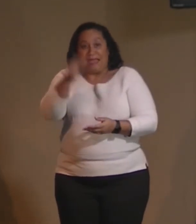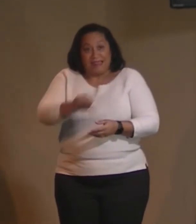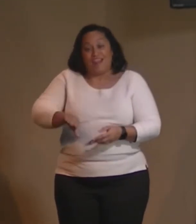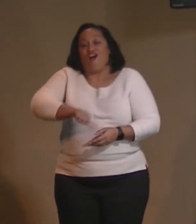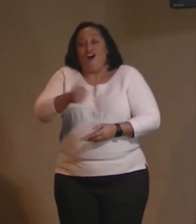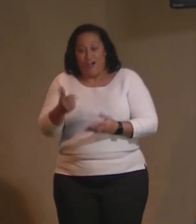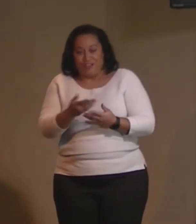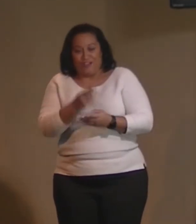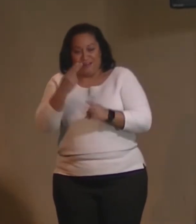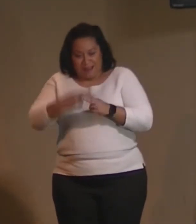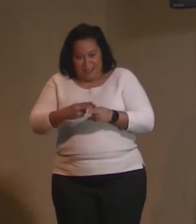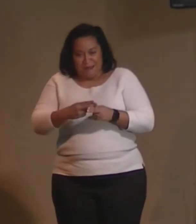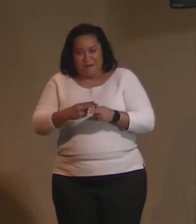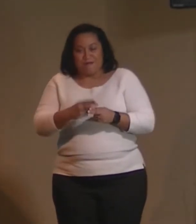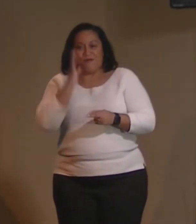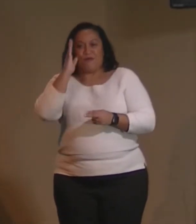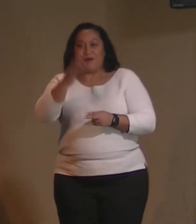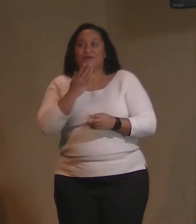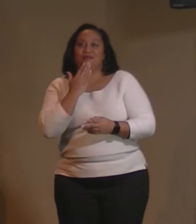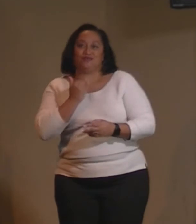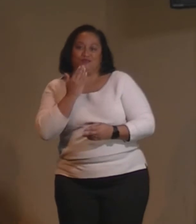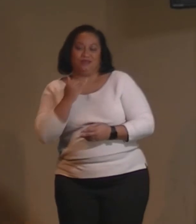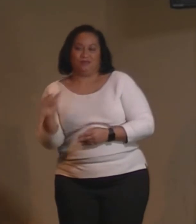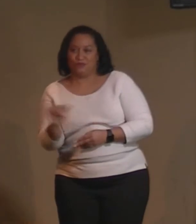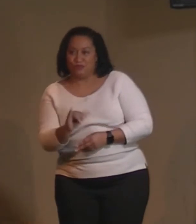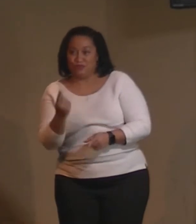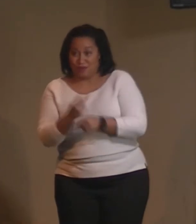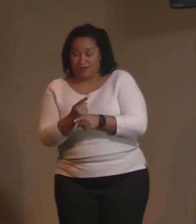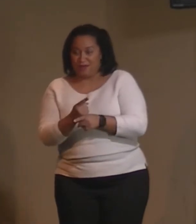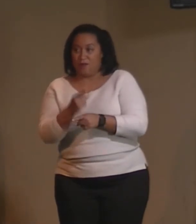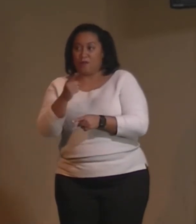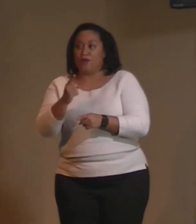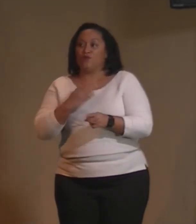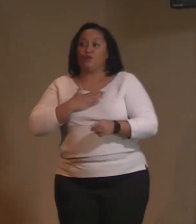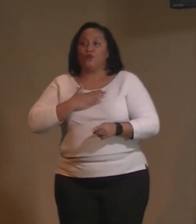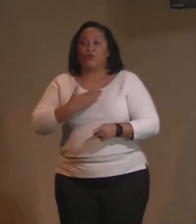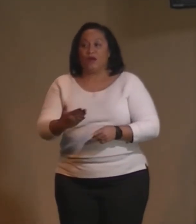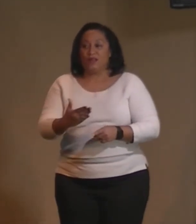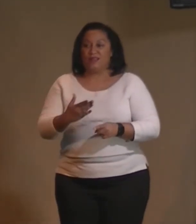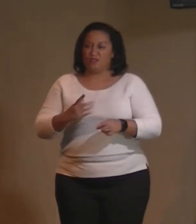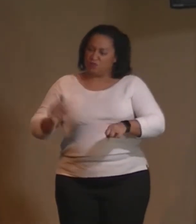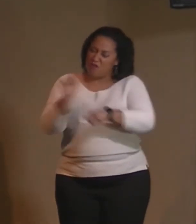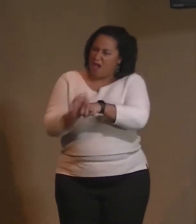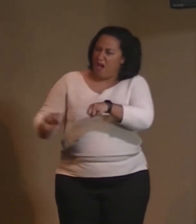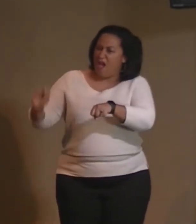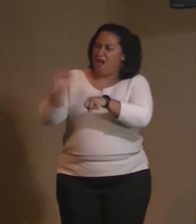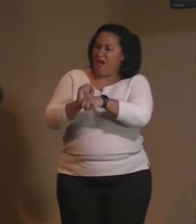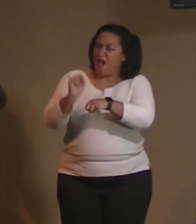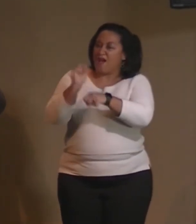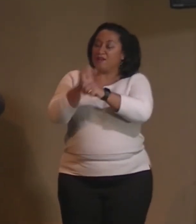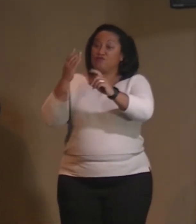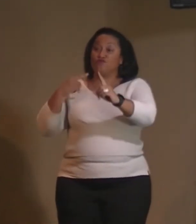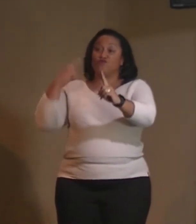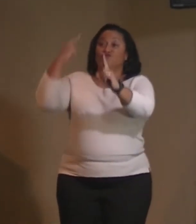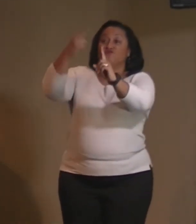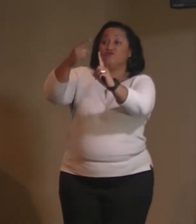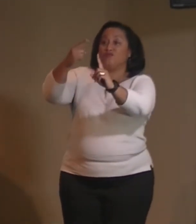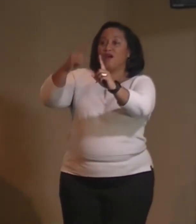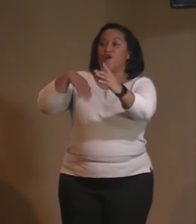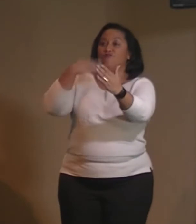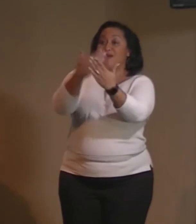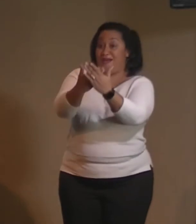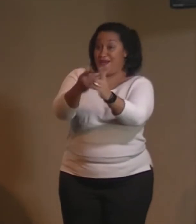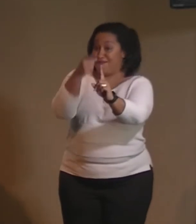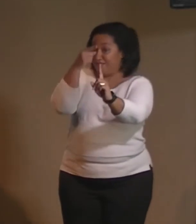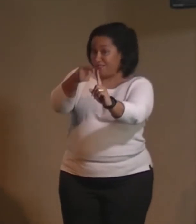But are we willing to do the work to get there? So Dr. Ernest Holmes said, when asked, What is this thing you call